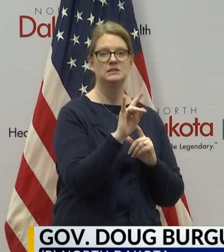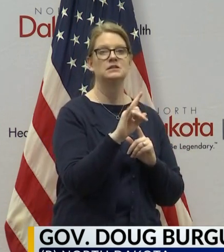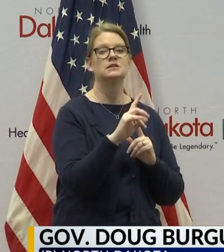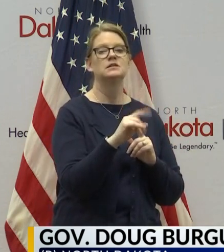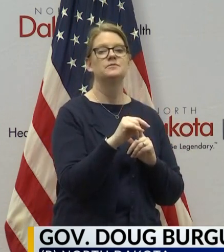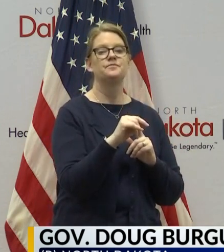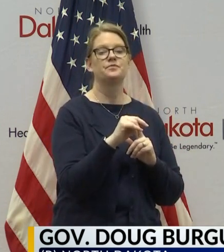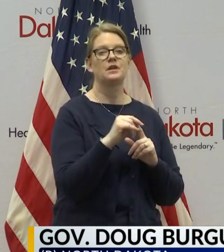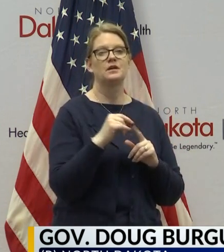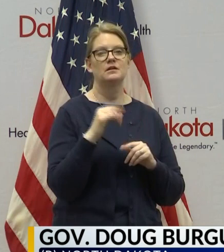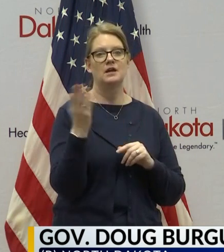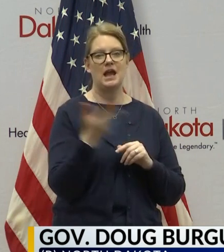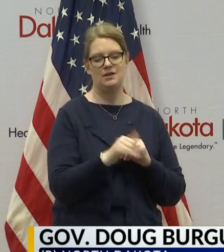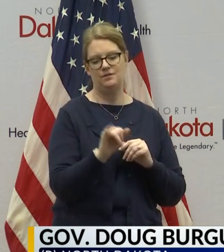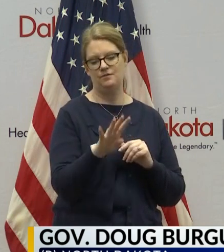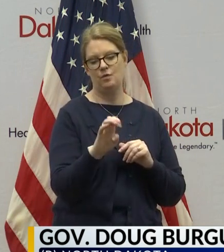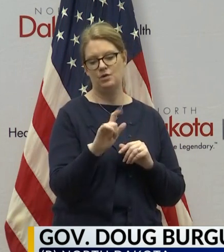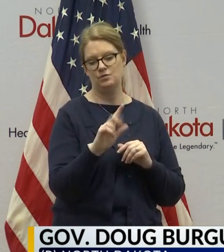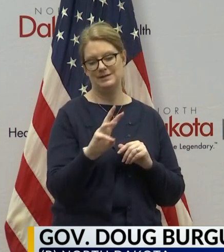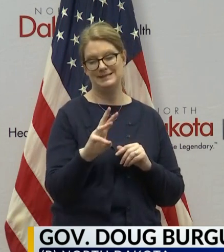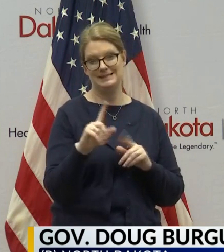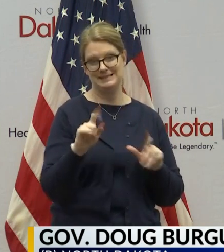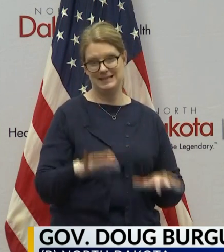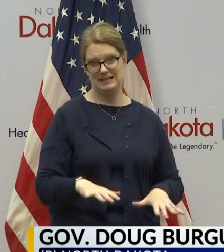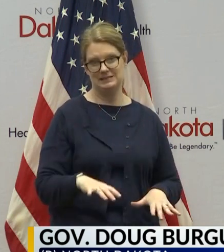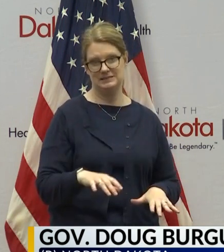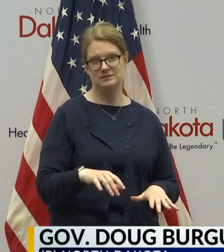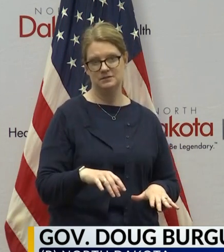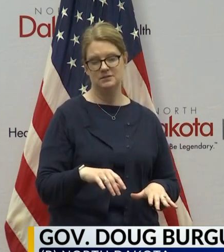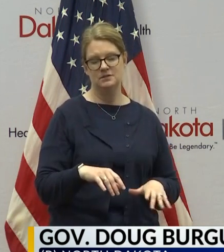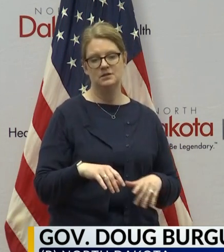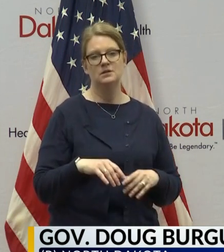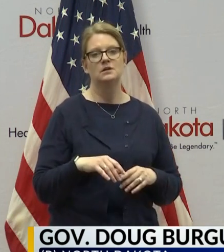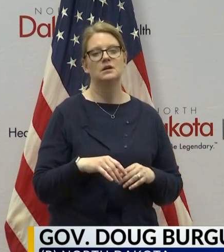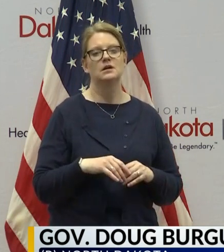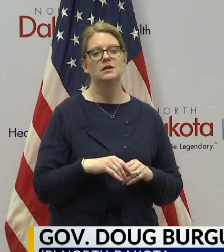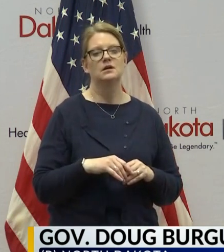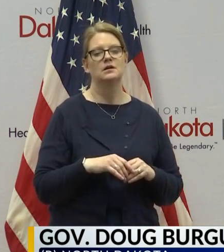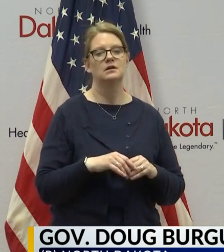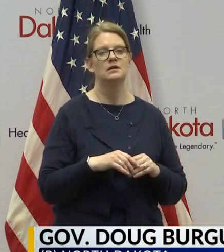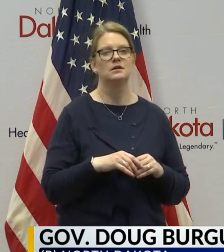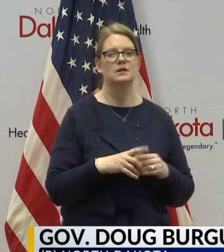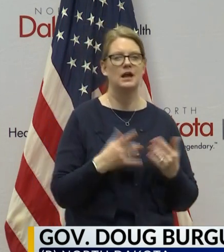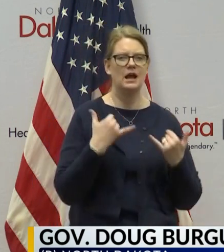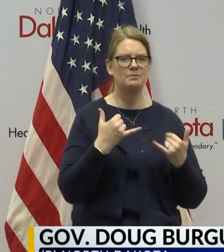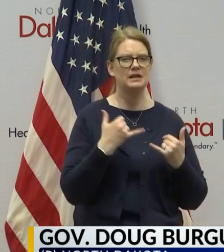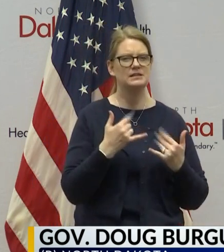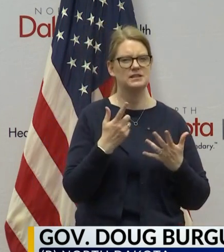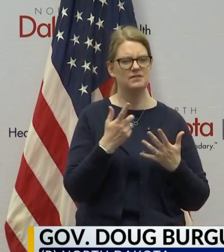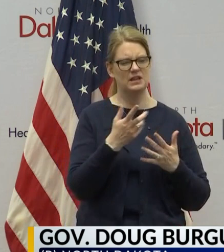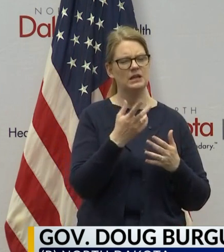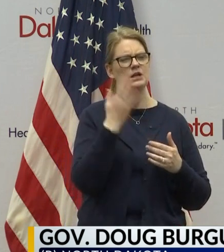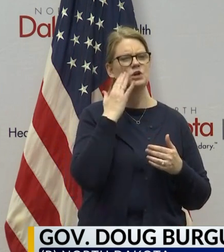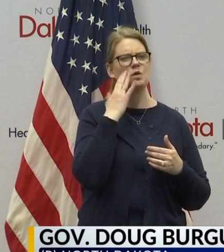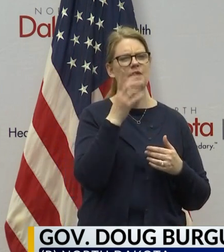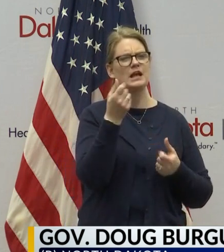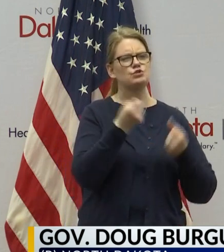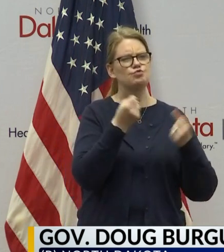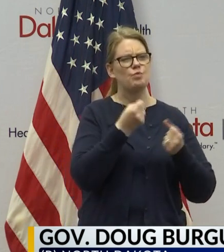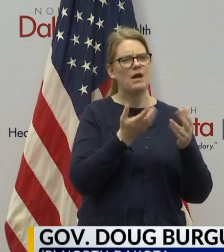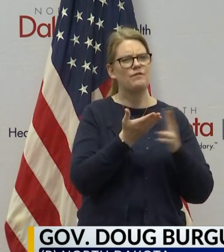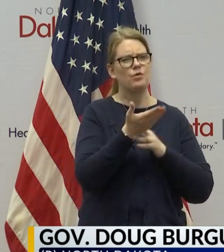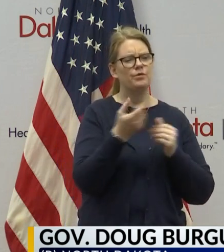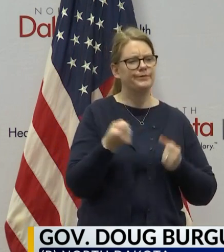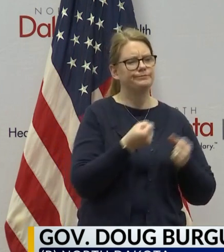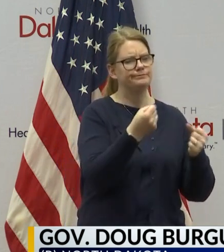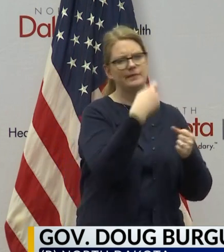through out of 426 tests. We'll include in a minute some of the updates of our drive-through testing that we did in rural Western